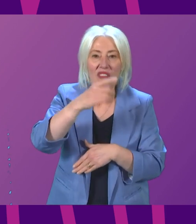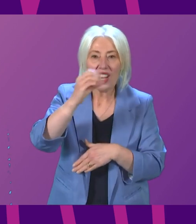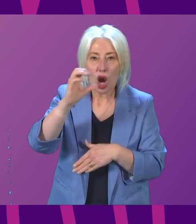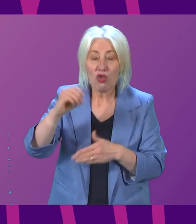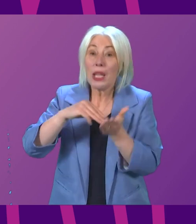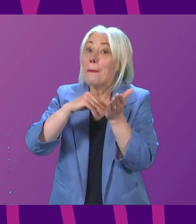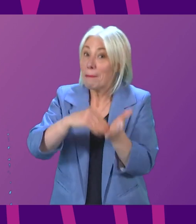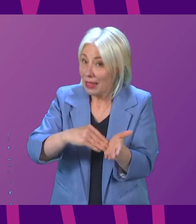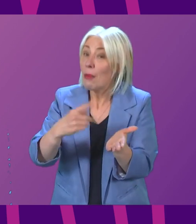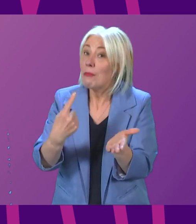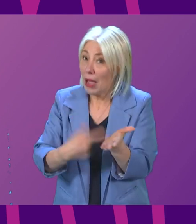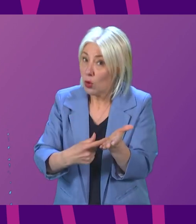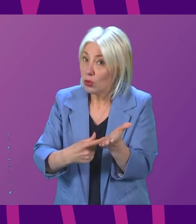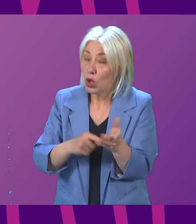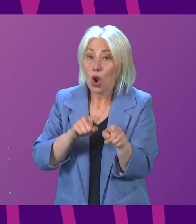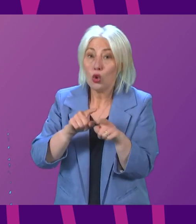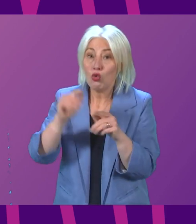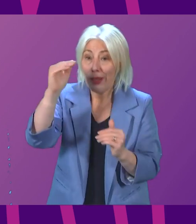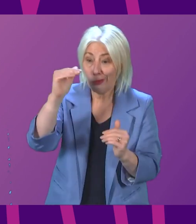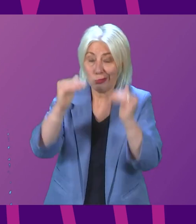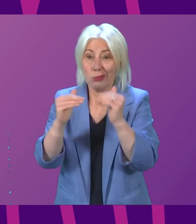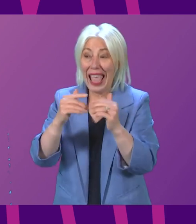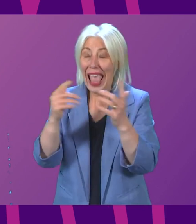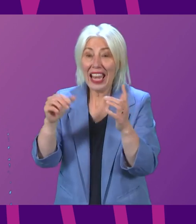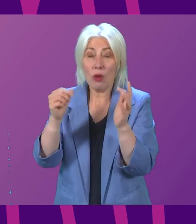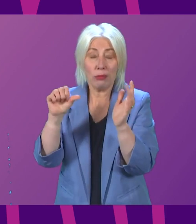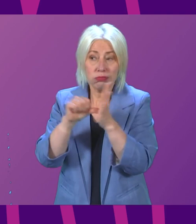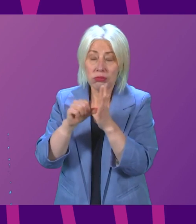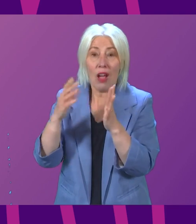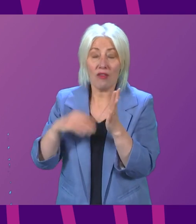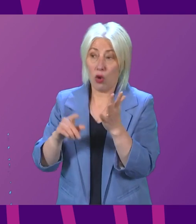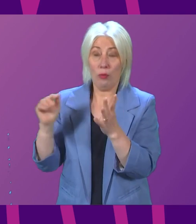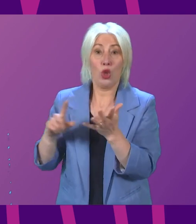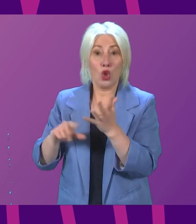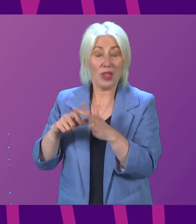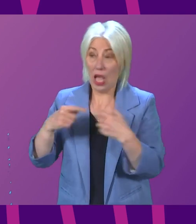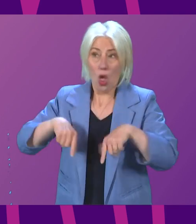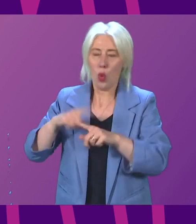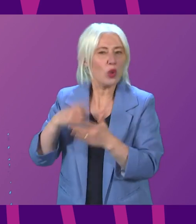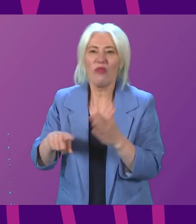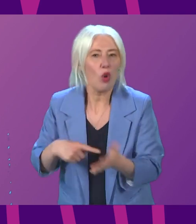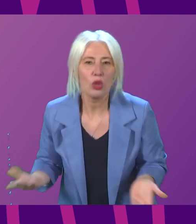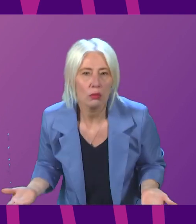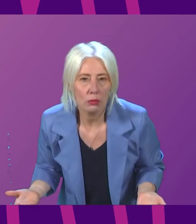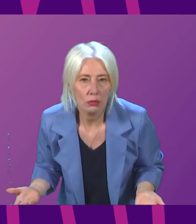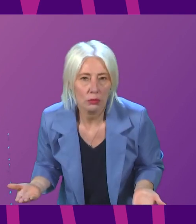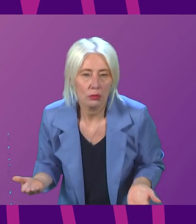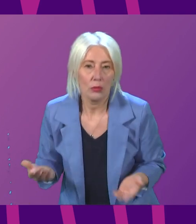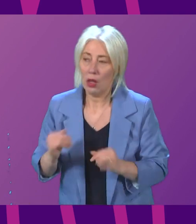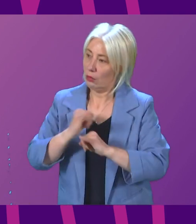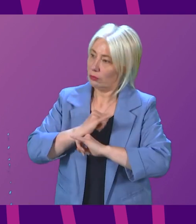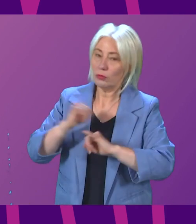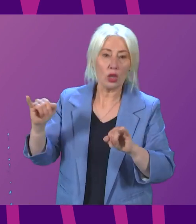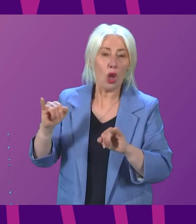million to mitigate Tory policies that we in Scotland don't vote for. That is to mitigate the awful